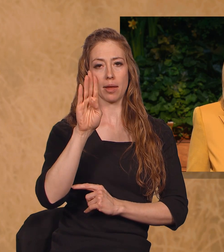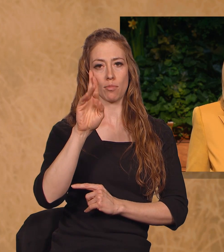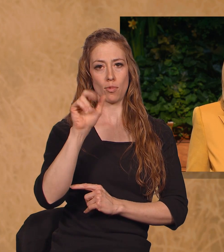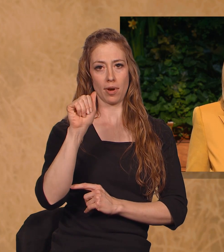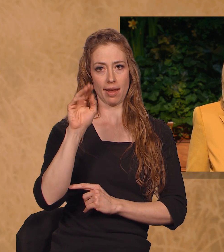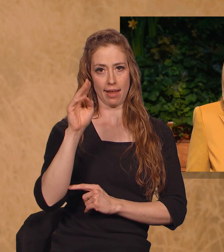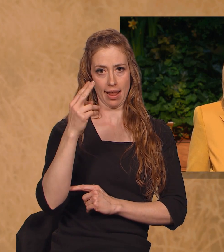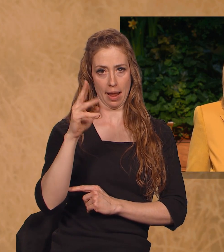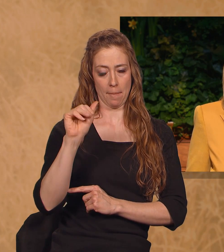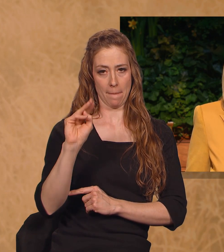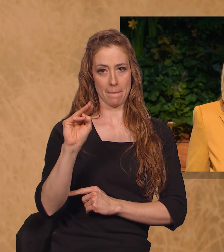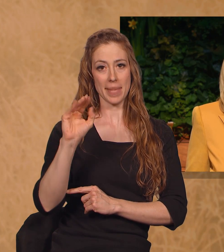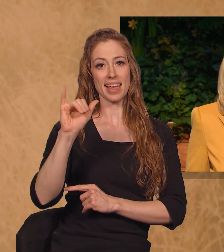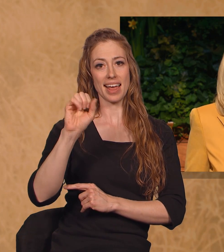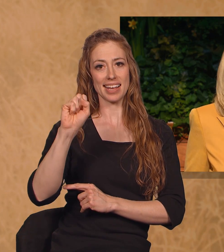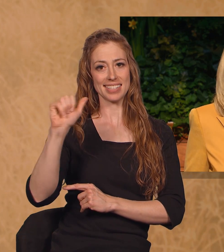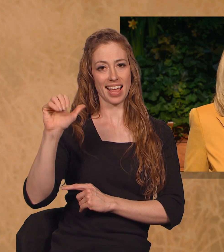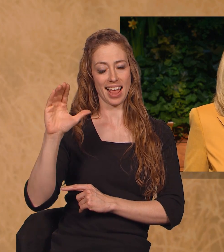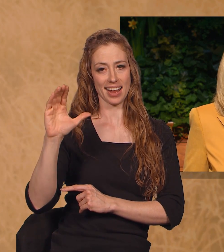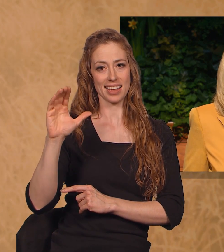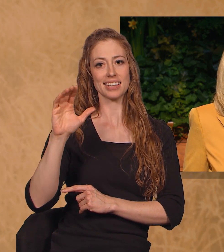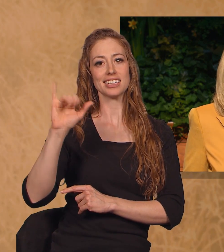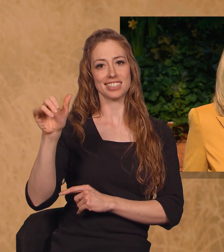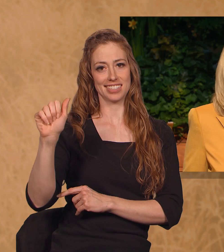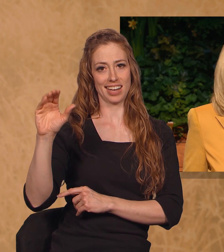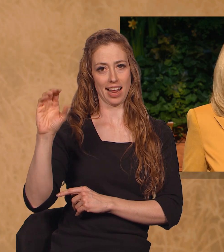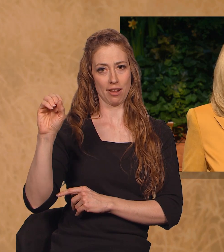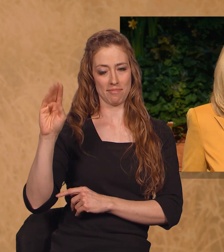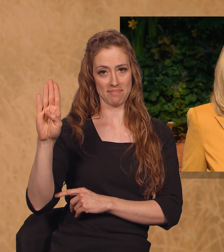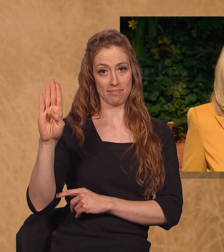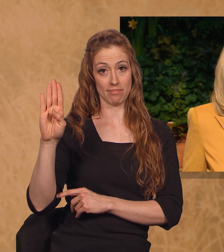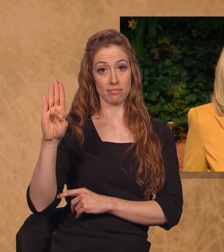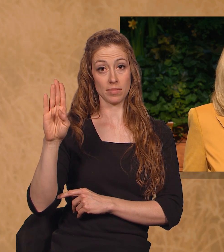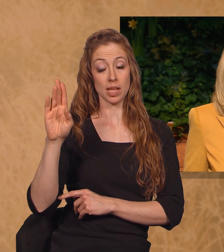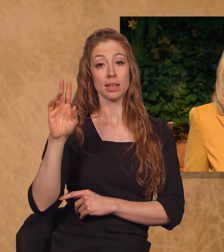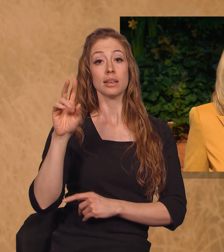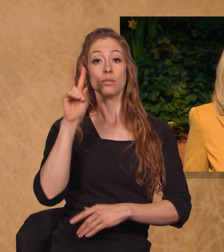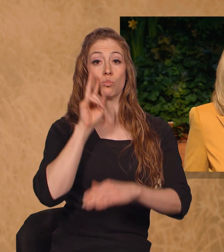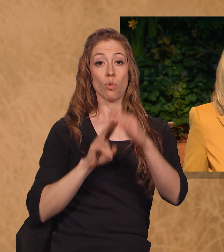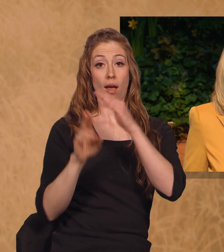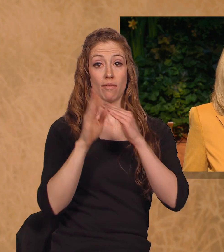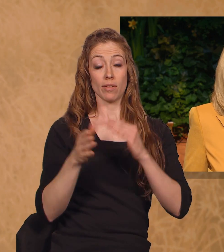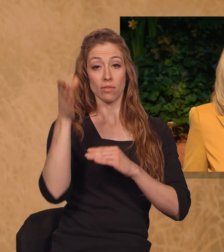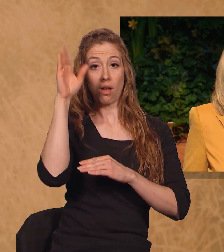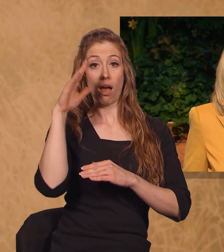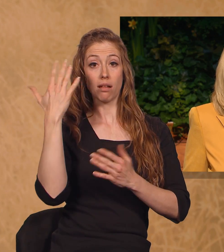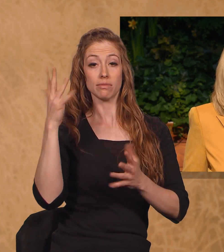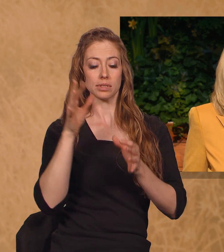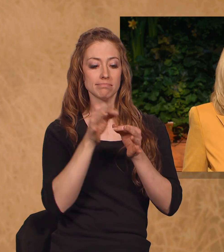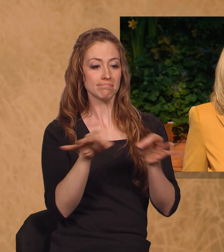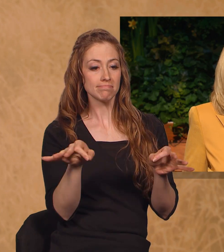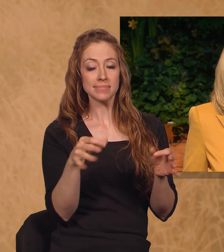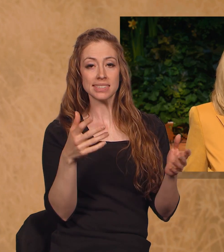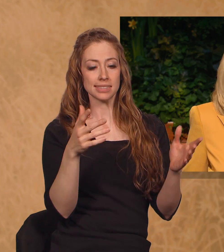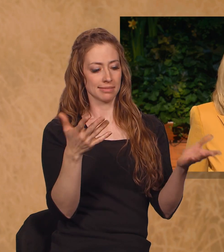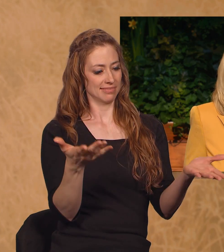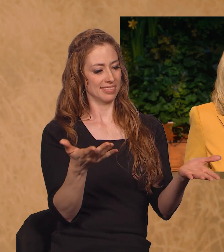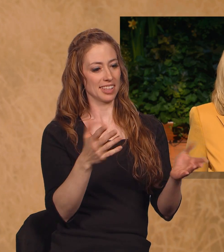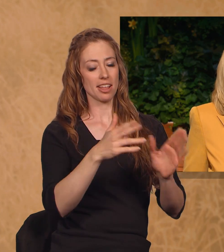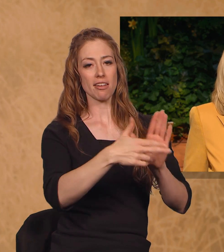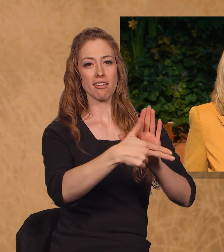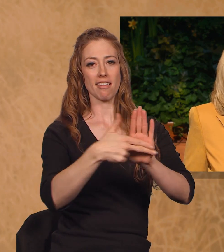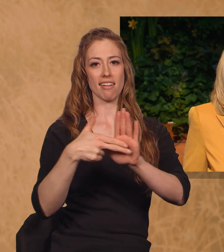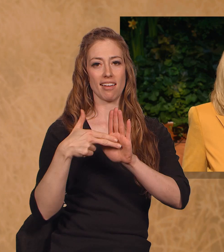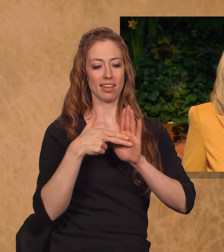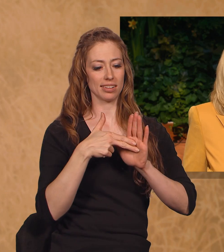Isaac, and Jacob. A prophet of God once said of each of you, assembled here tonight, he called